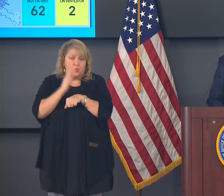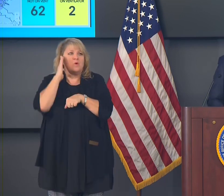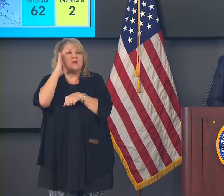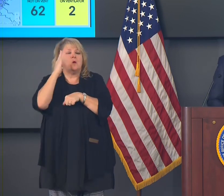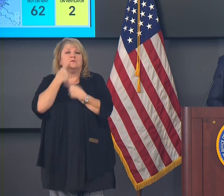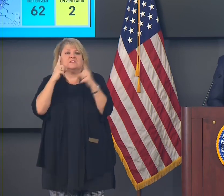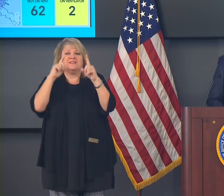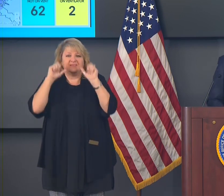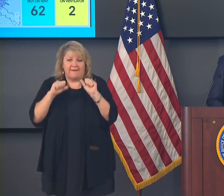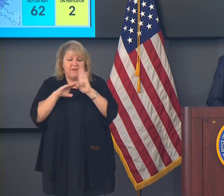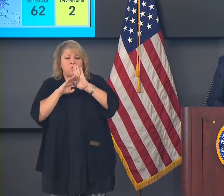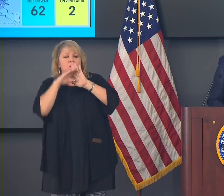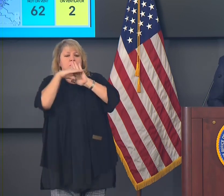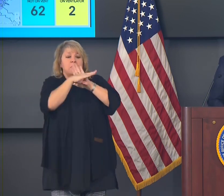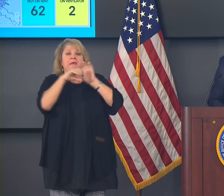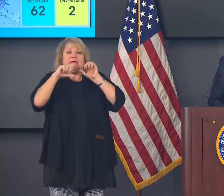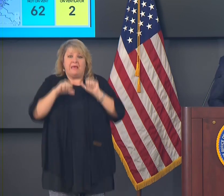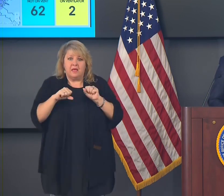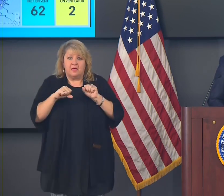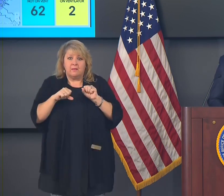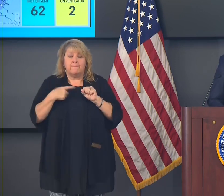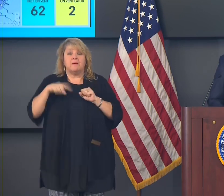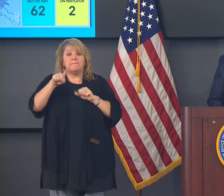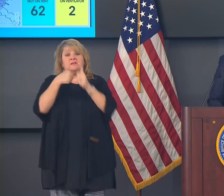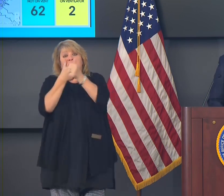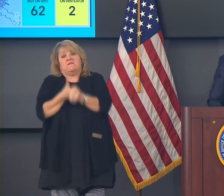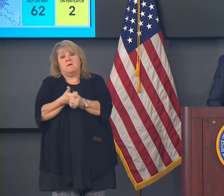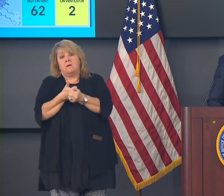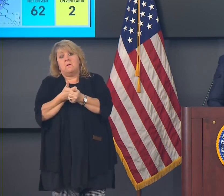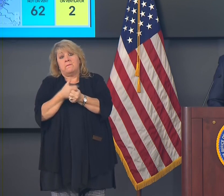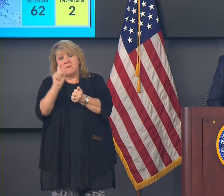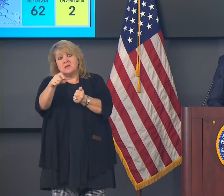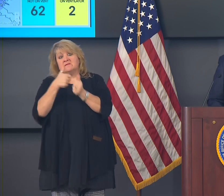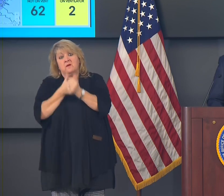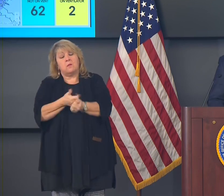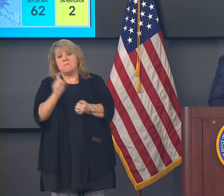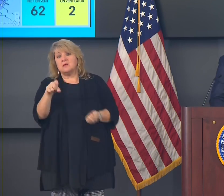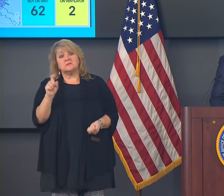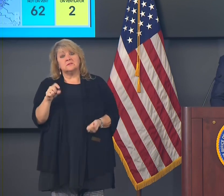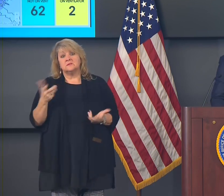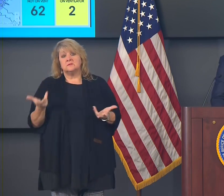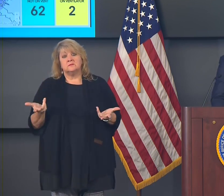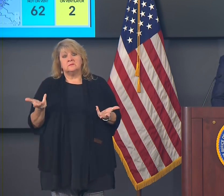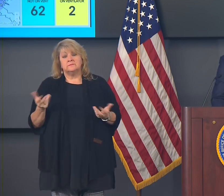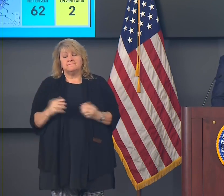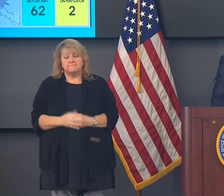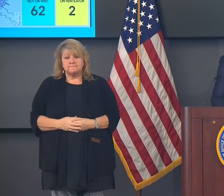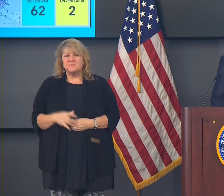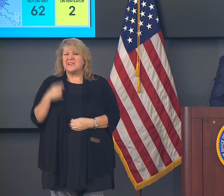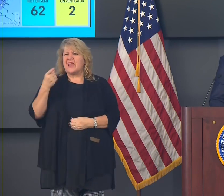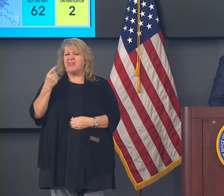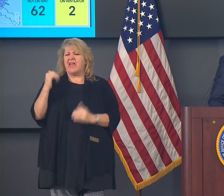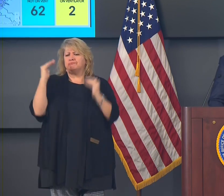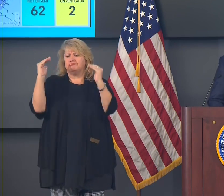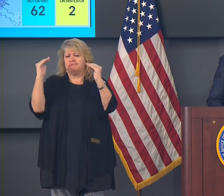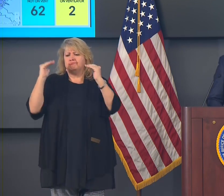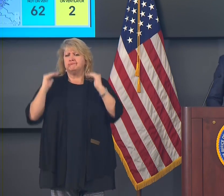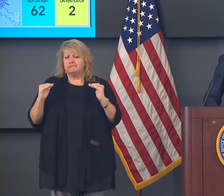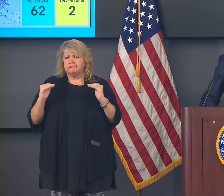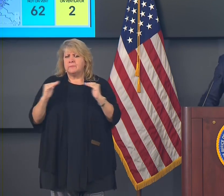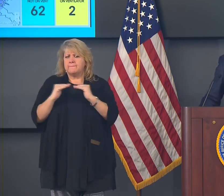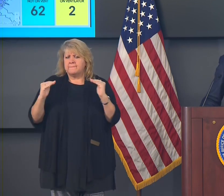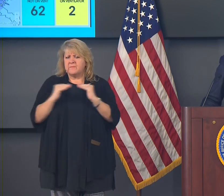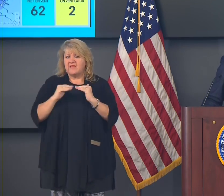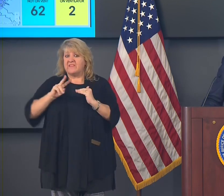restrictions and the mitigation measures. And before I get into what that modified Phase 2 will look like,